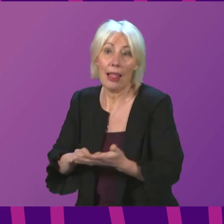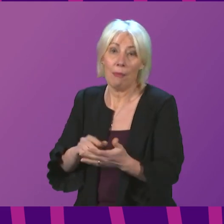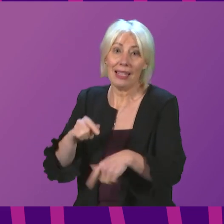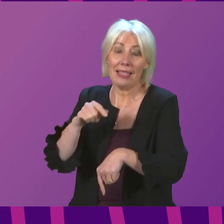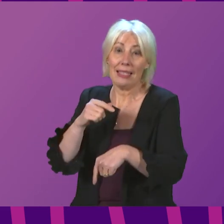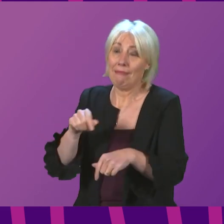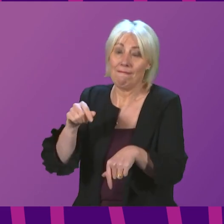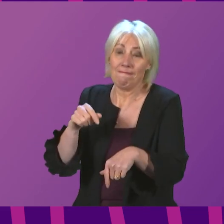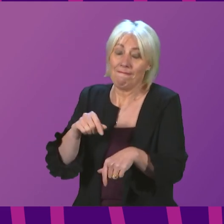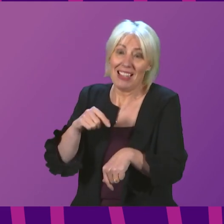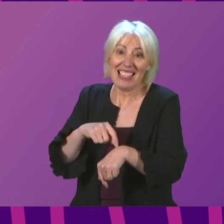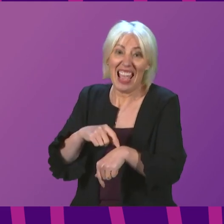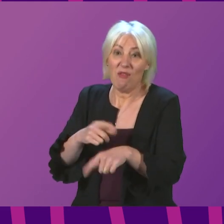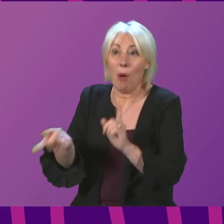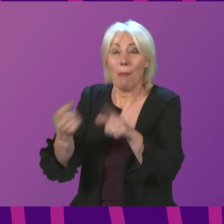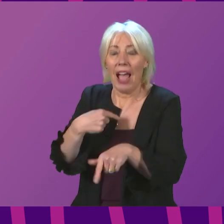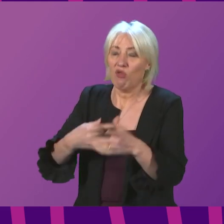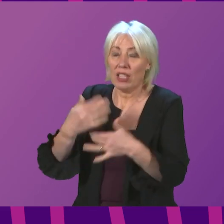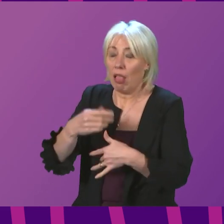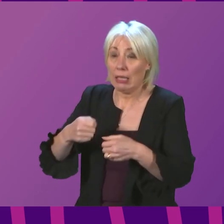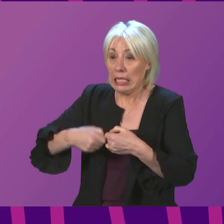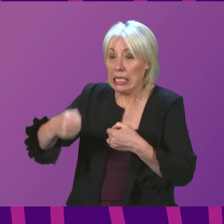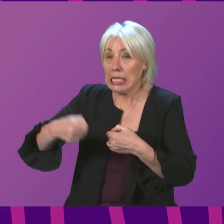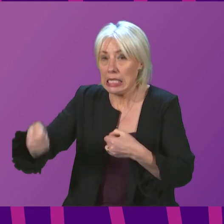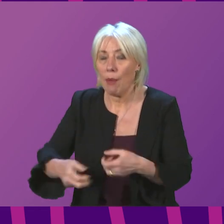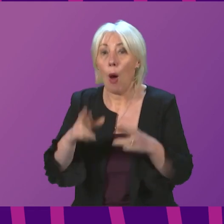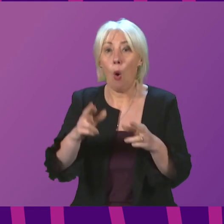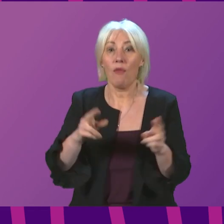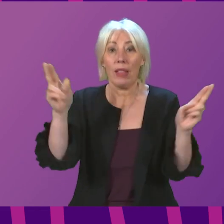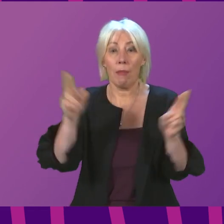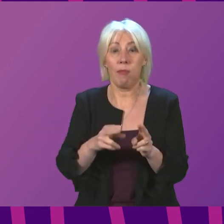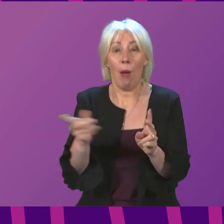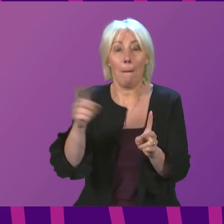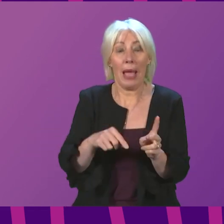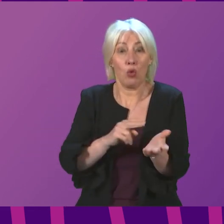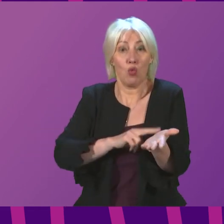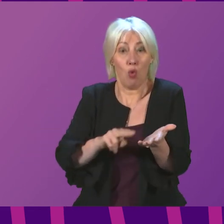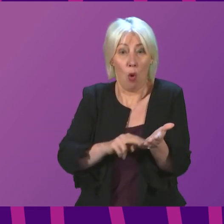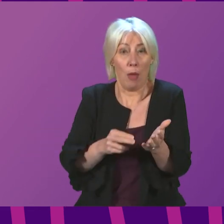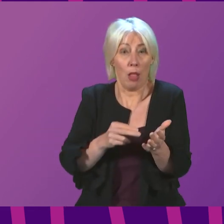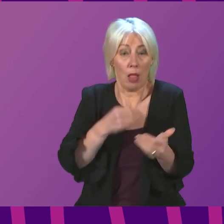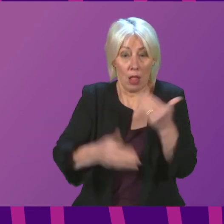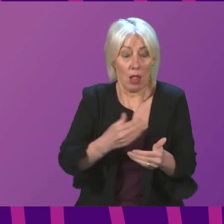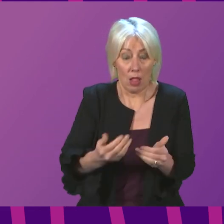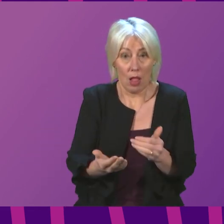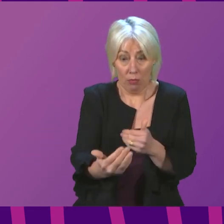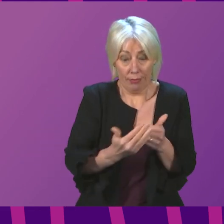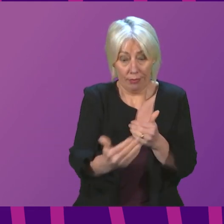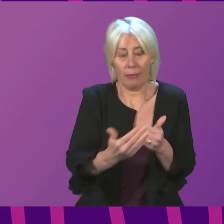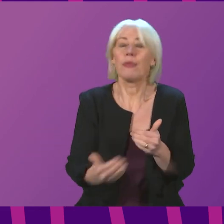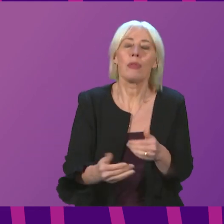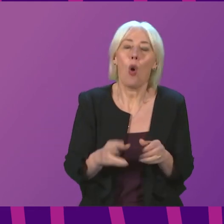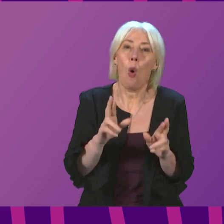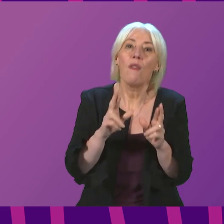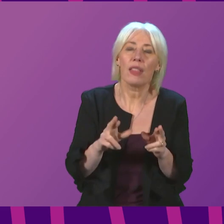times are shortening again and will continue to be shorter over the next period. As I said earlier on, we have